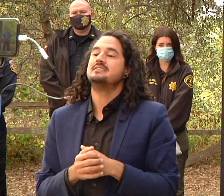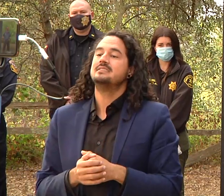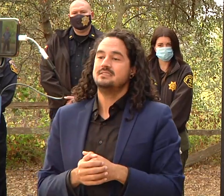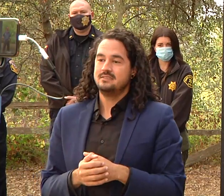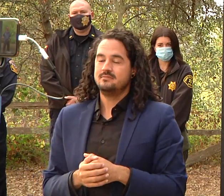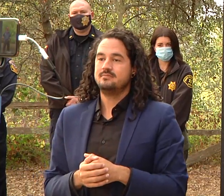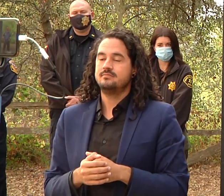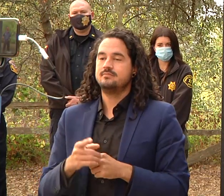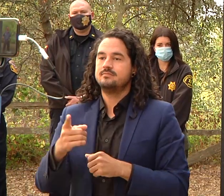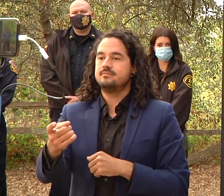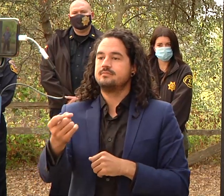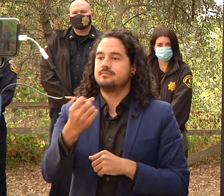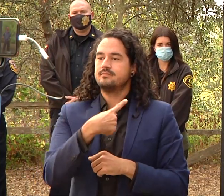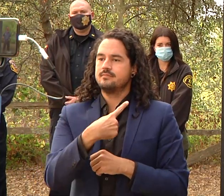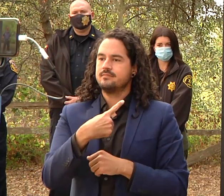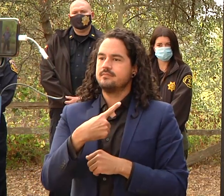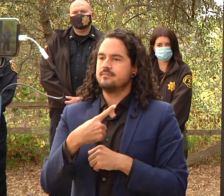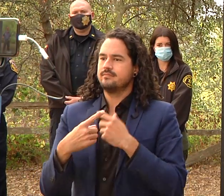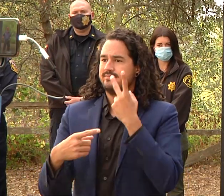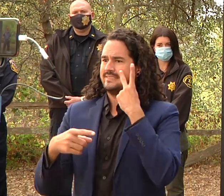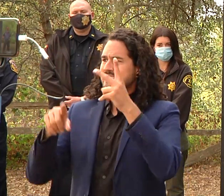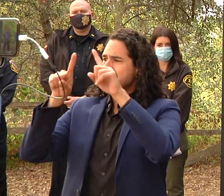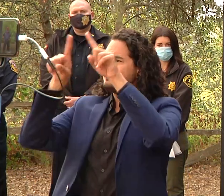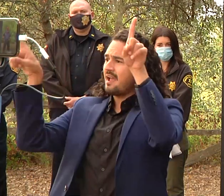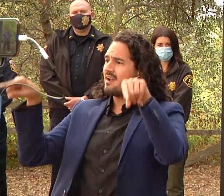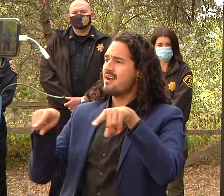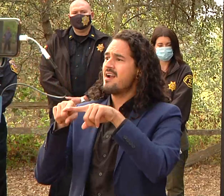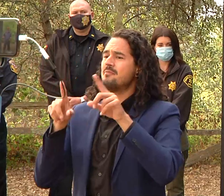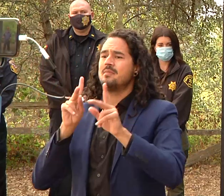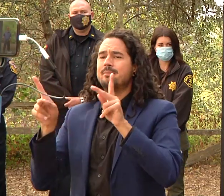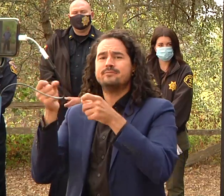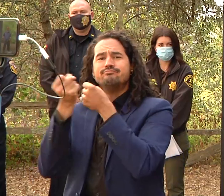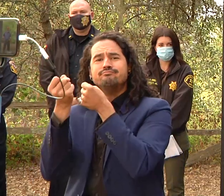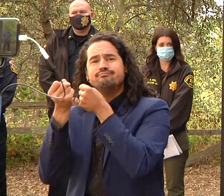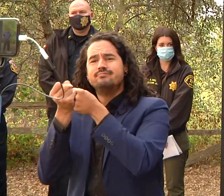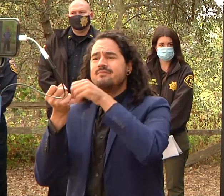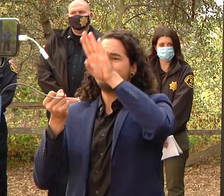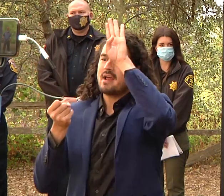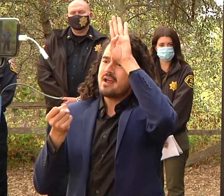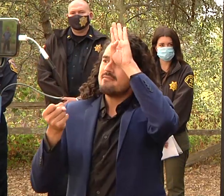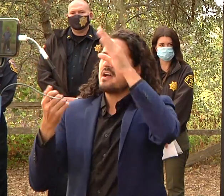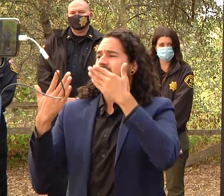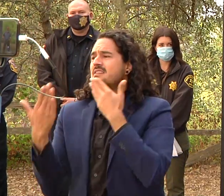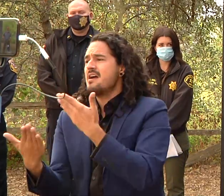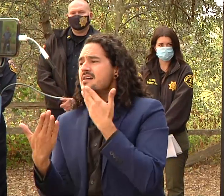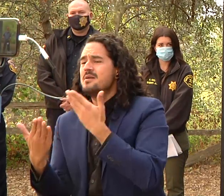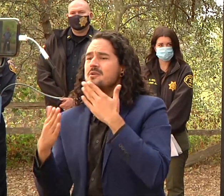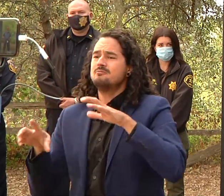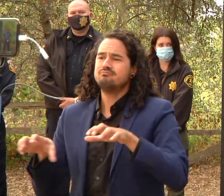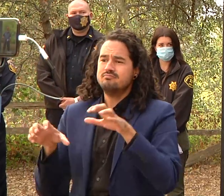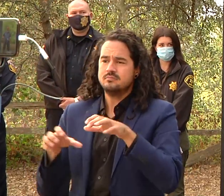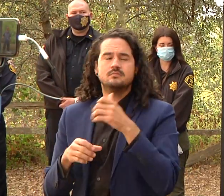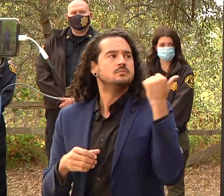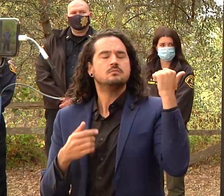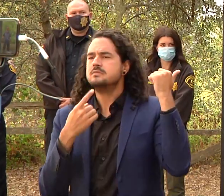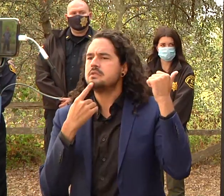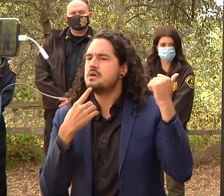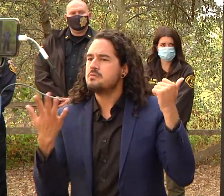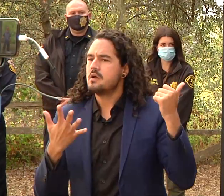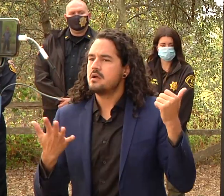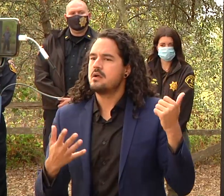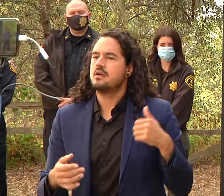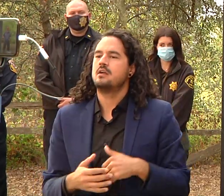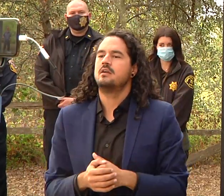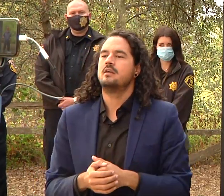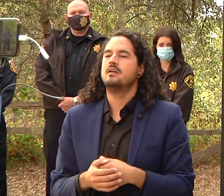and also a lot of people showing their support online what would you say to those people yeah you know i think one of the biggest things for a firefighter coming off the line after a